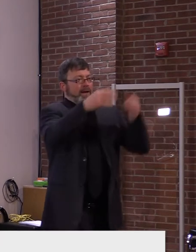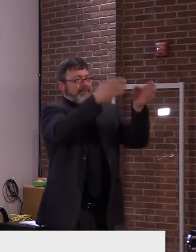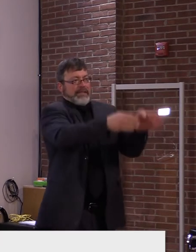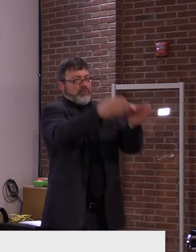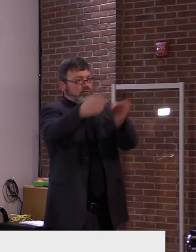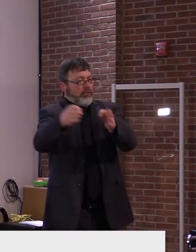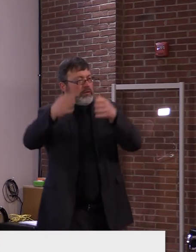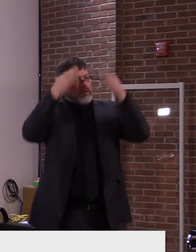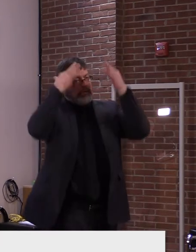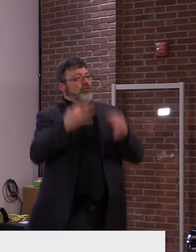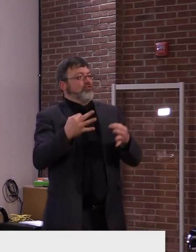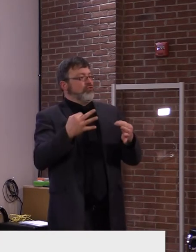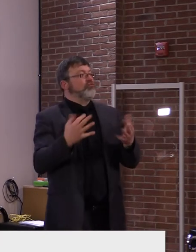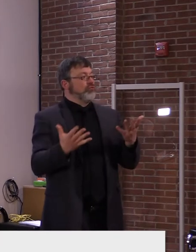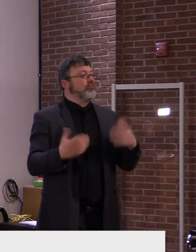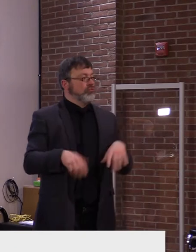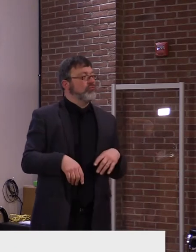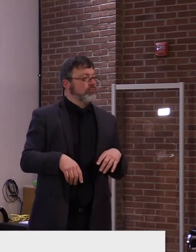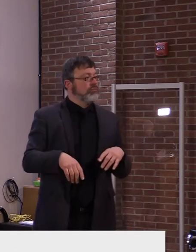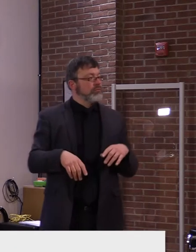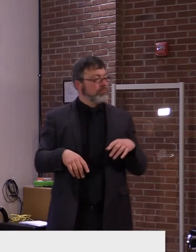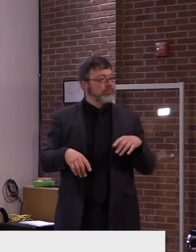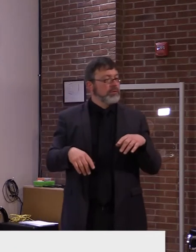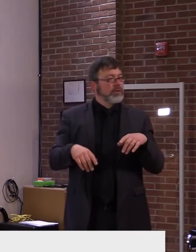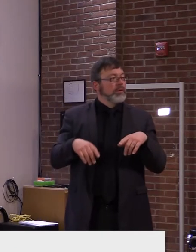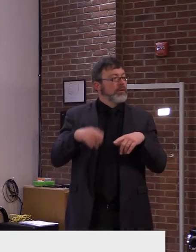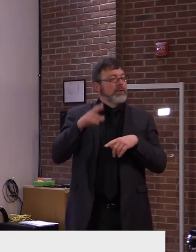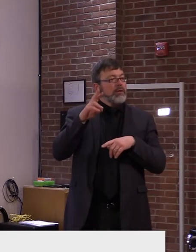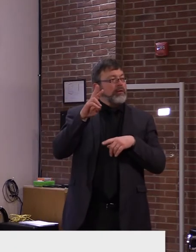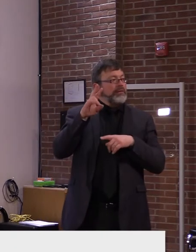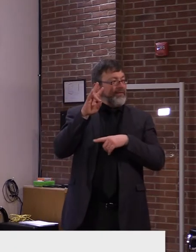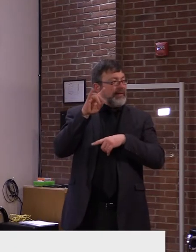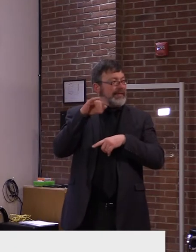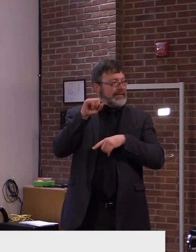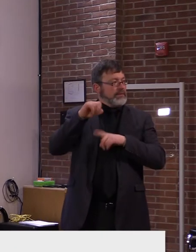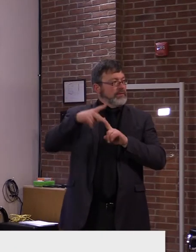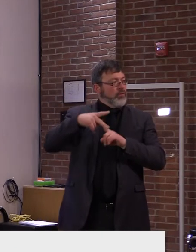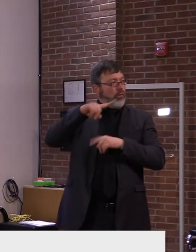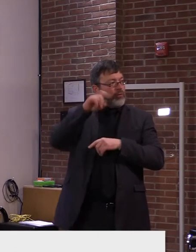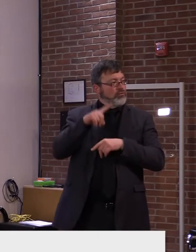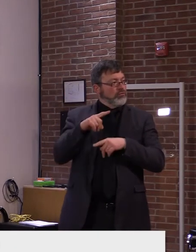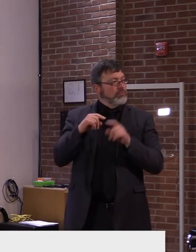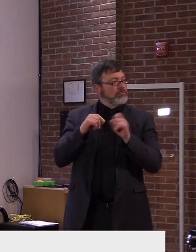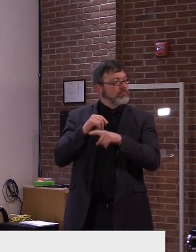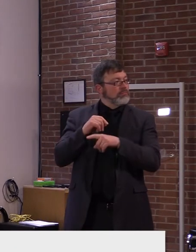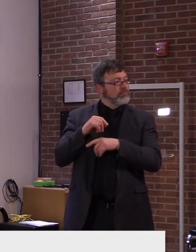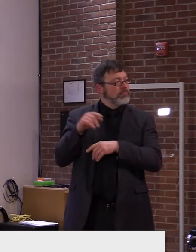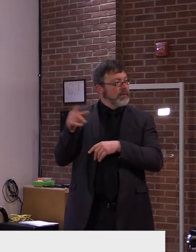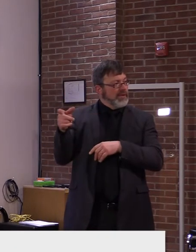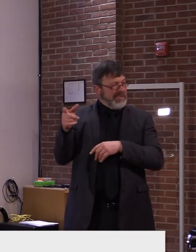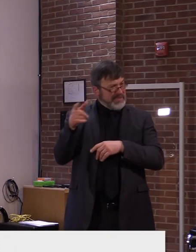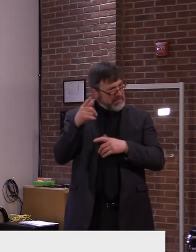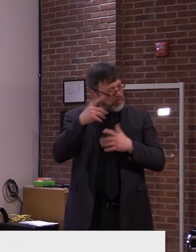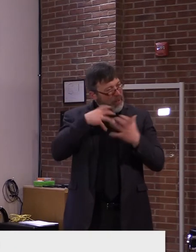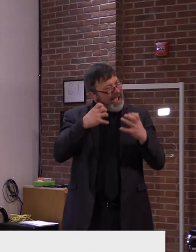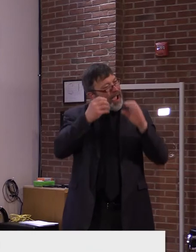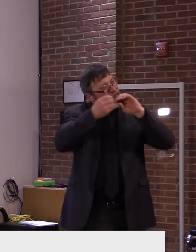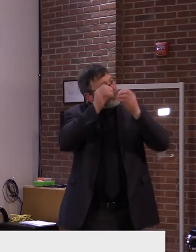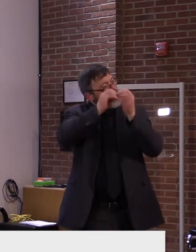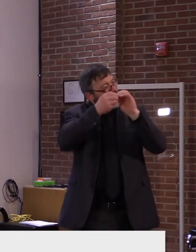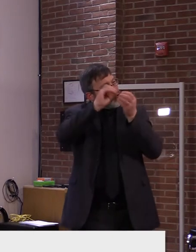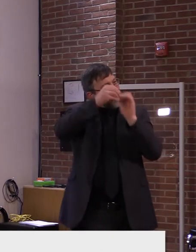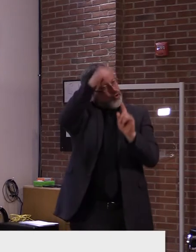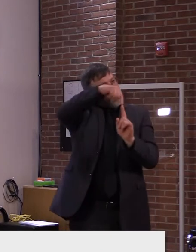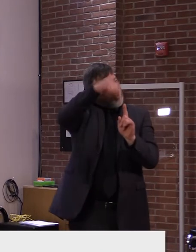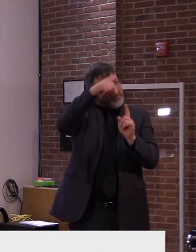Okay. And so the, so the guidelines won't, won't say, you know, the state recommends two thirds of your staff be vaccinated before you do X, Y, or Z.